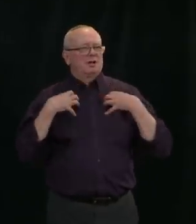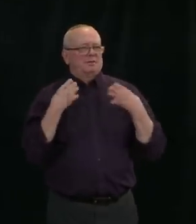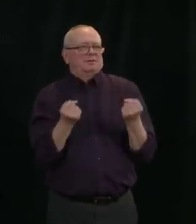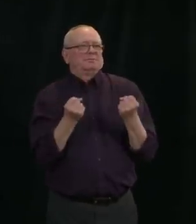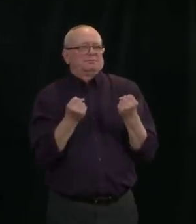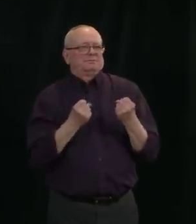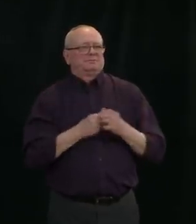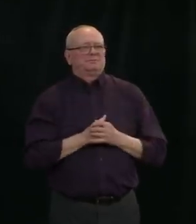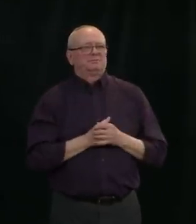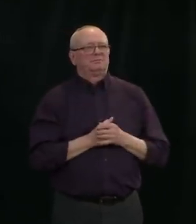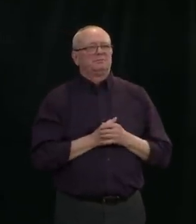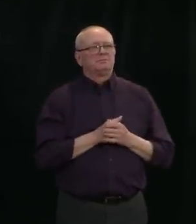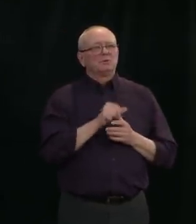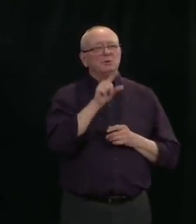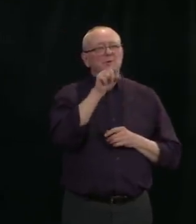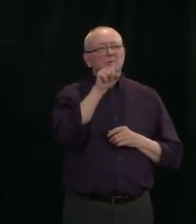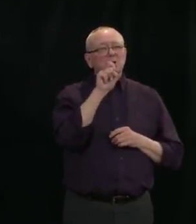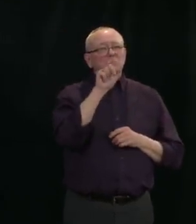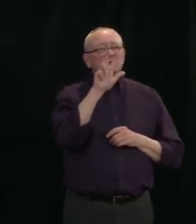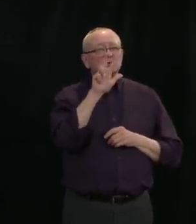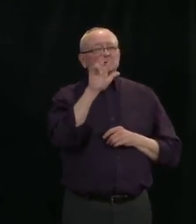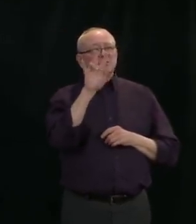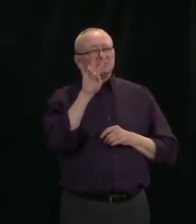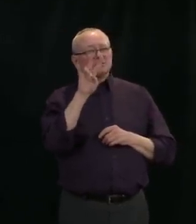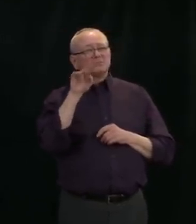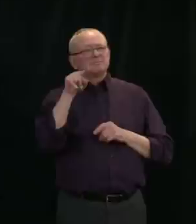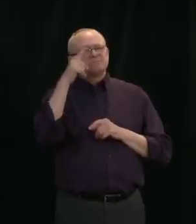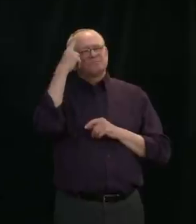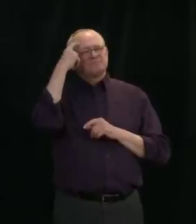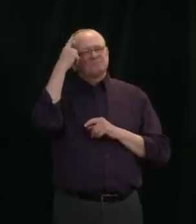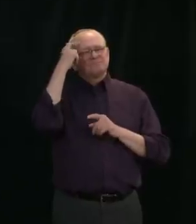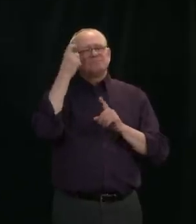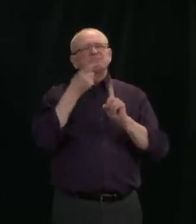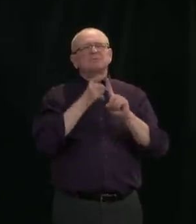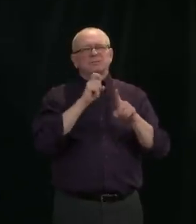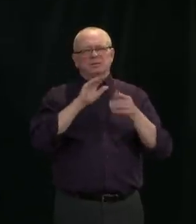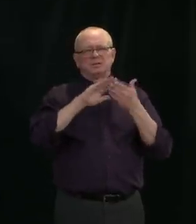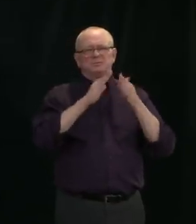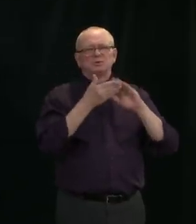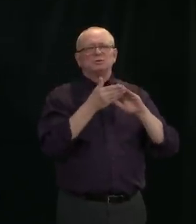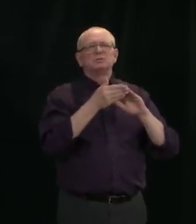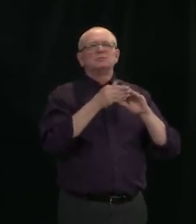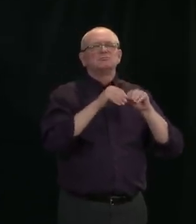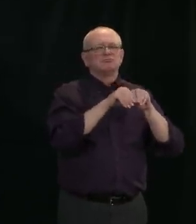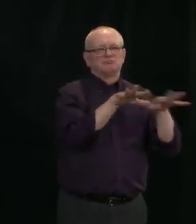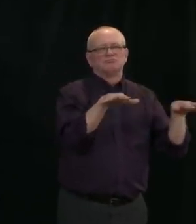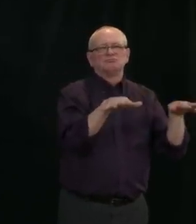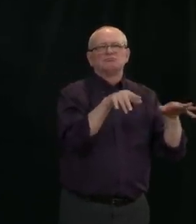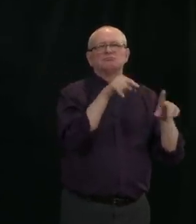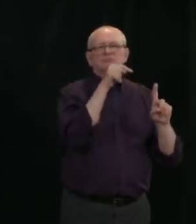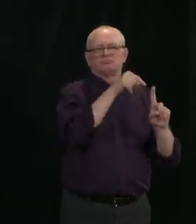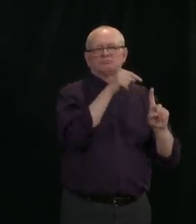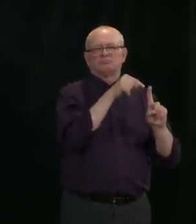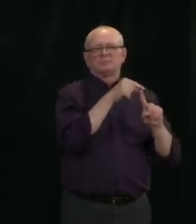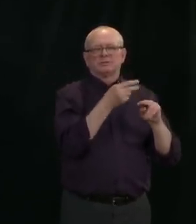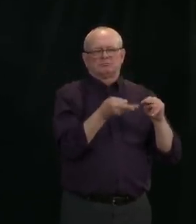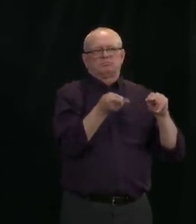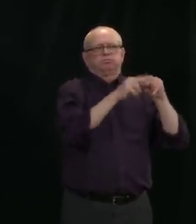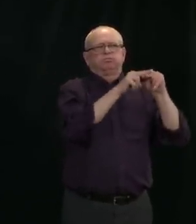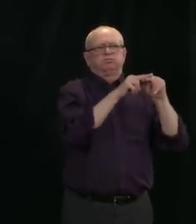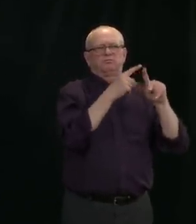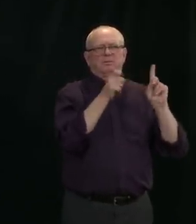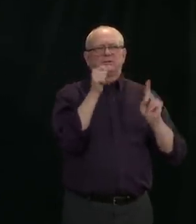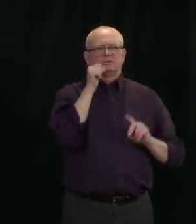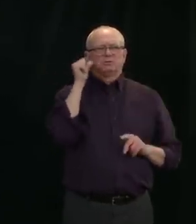community transmission, an increase of 29 from yesterday. Sadly, as you heard the Premier mentioned, I must